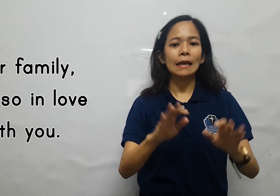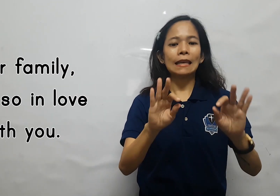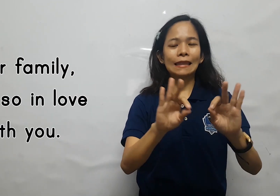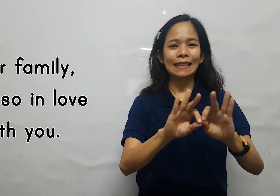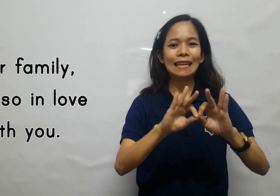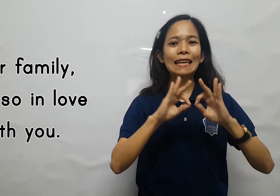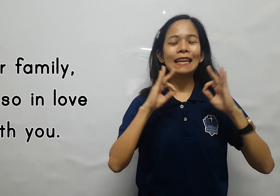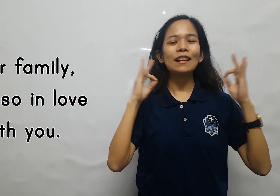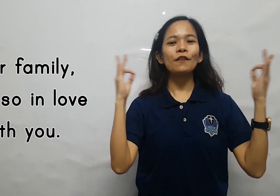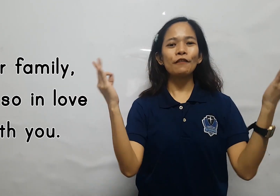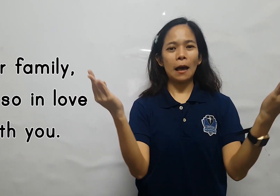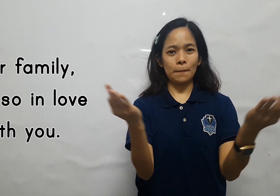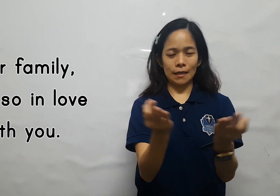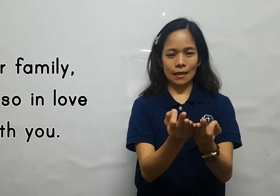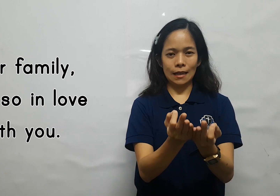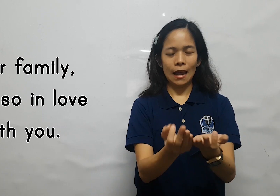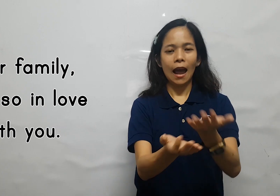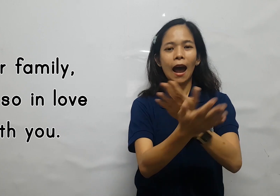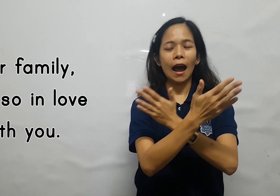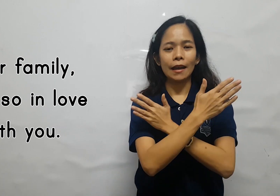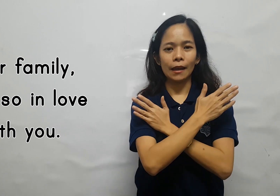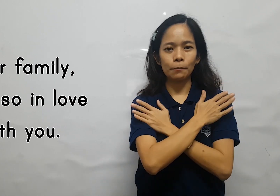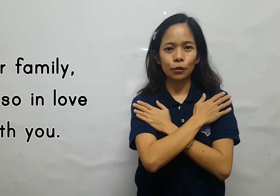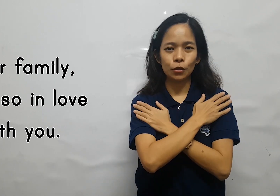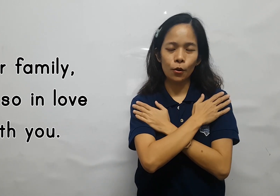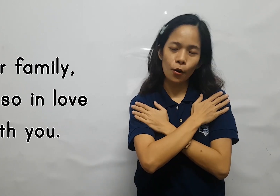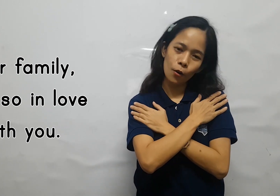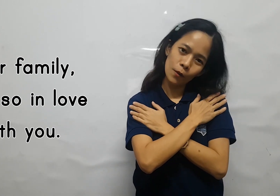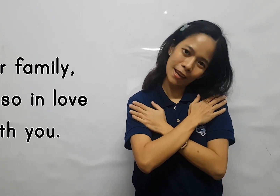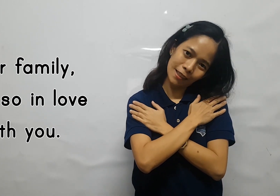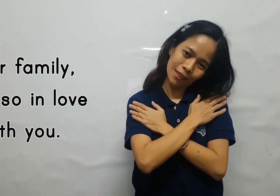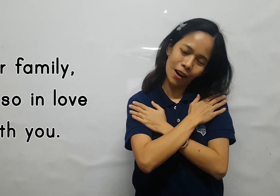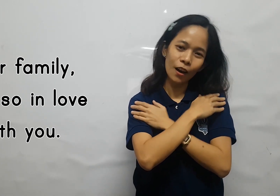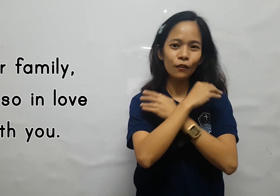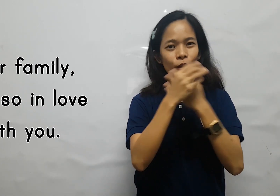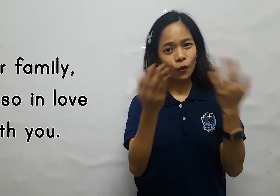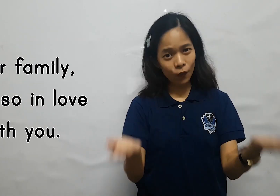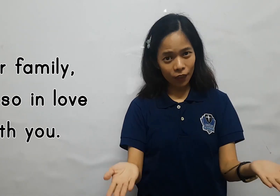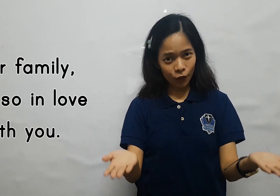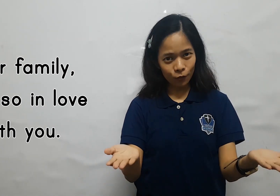Dear family, I am so in love with you.